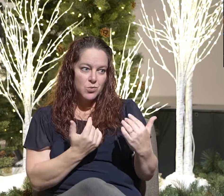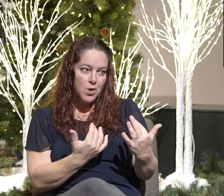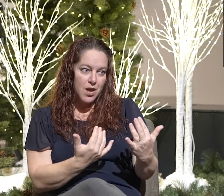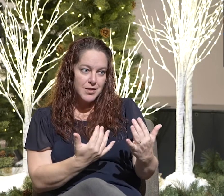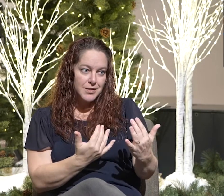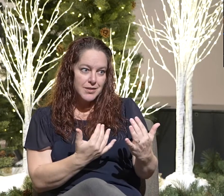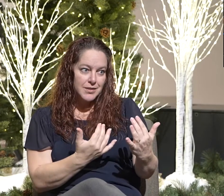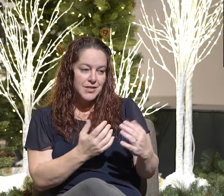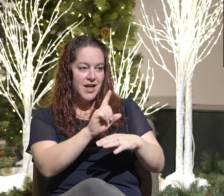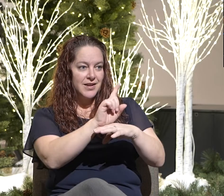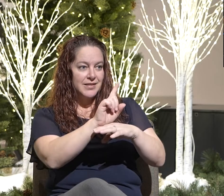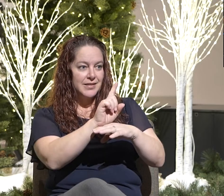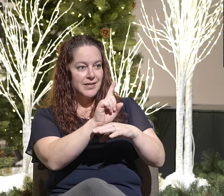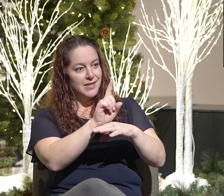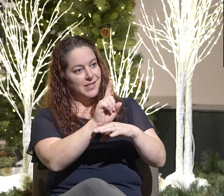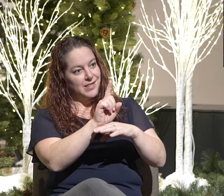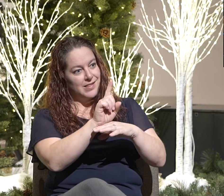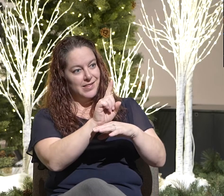And it tilts.